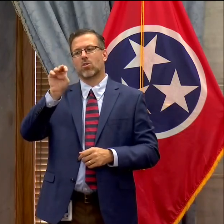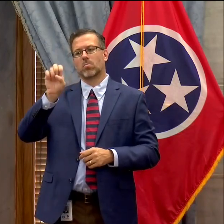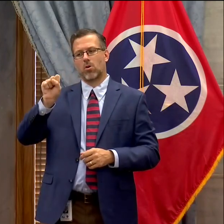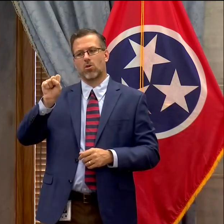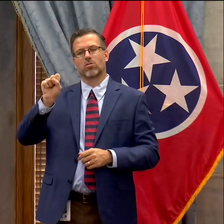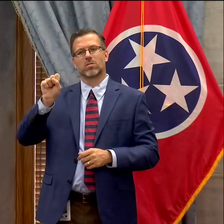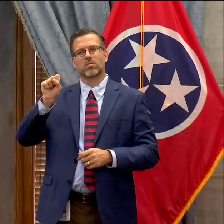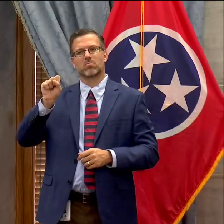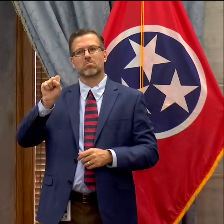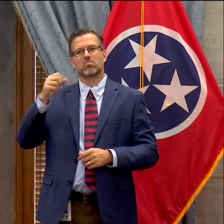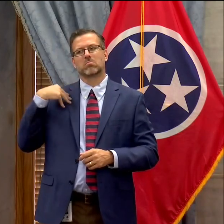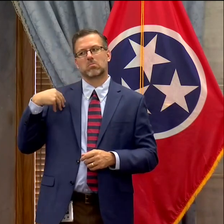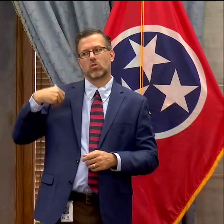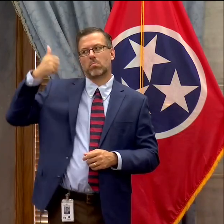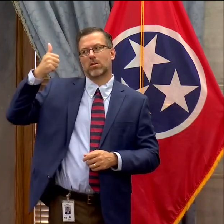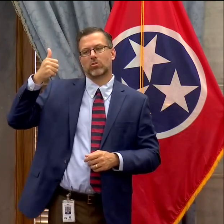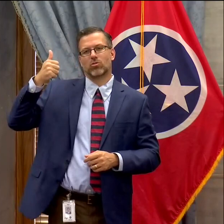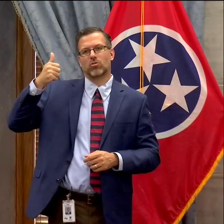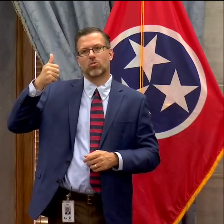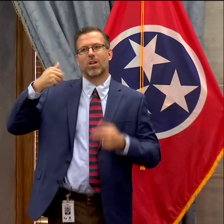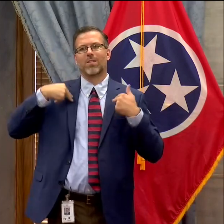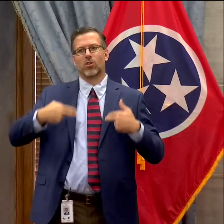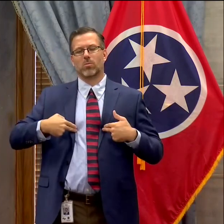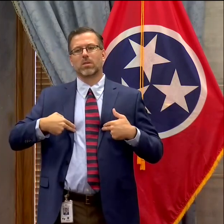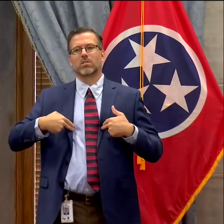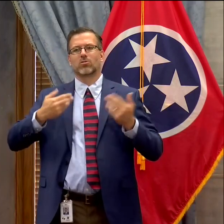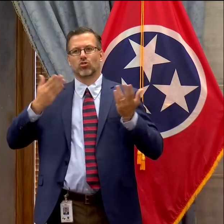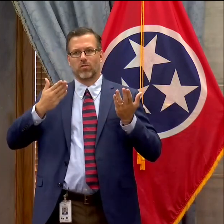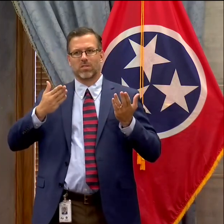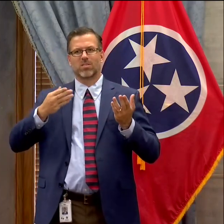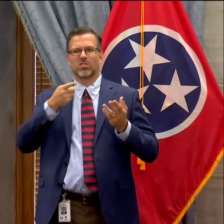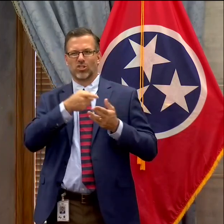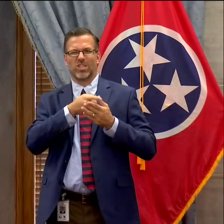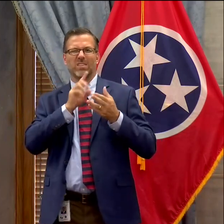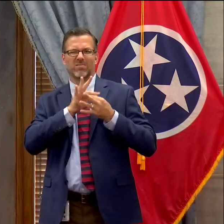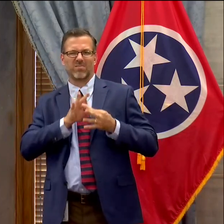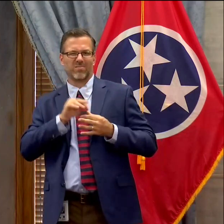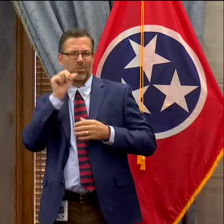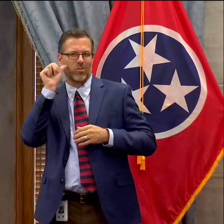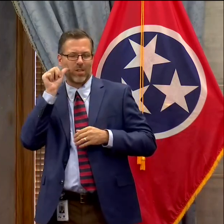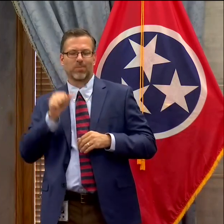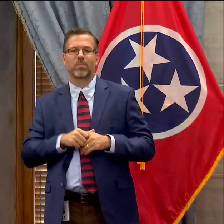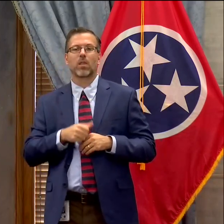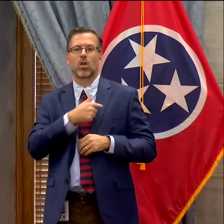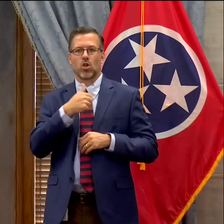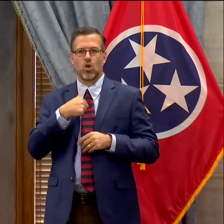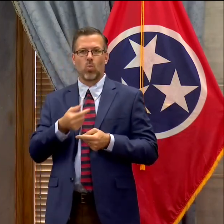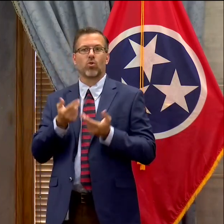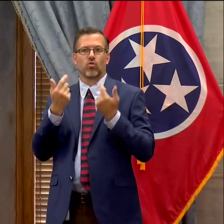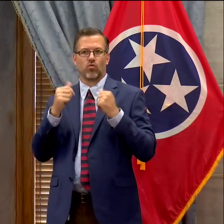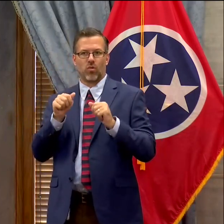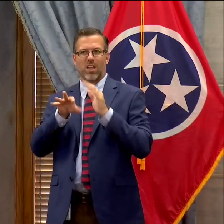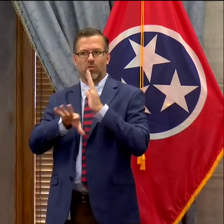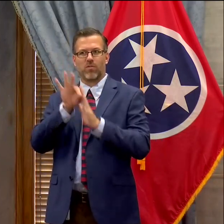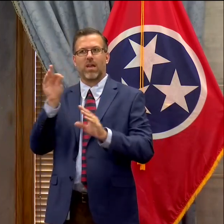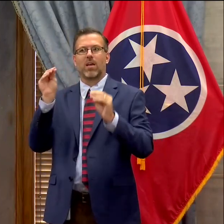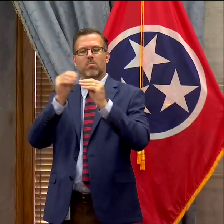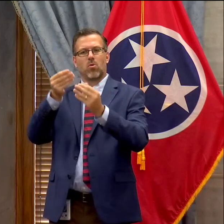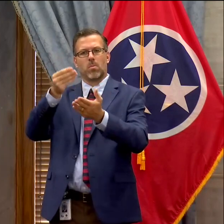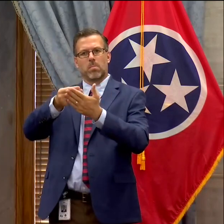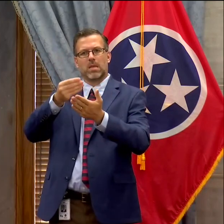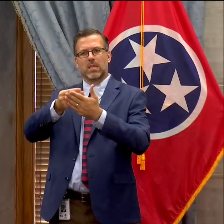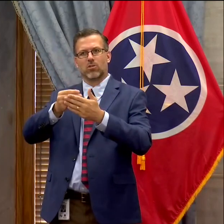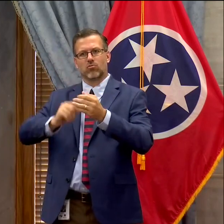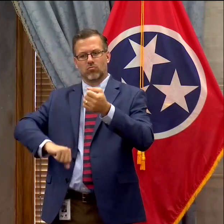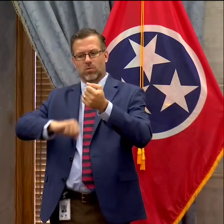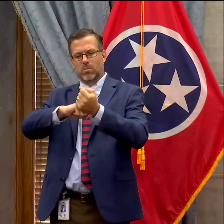across the state to get that nutrition funding to those to those students.